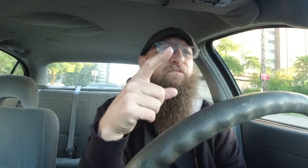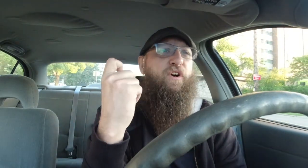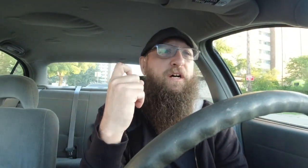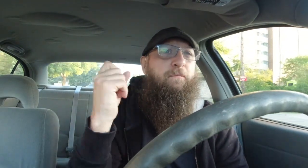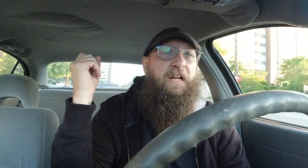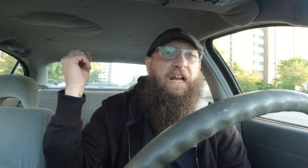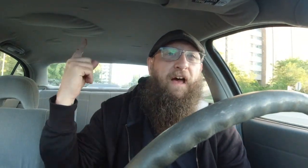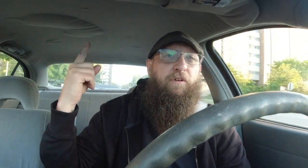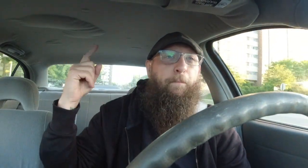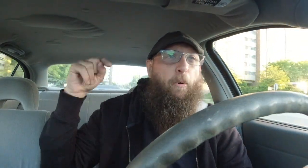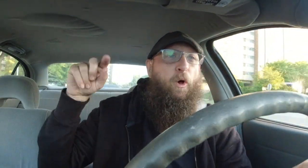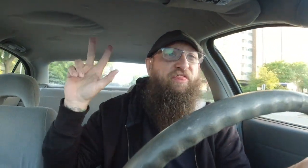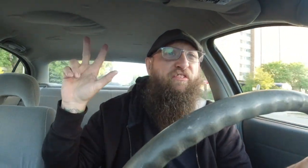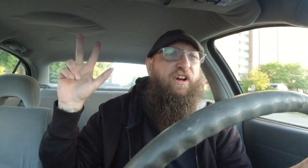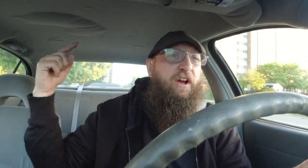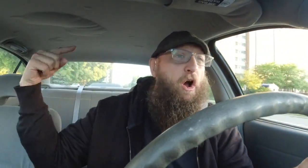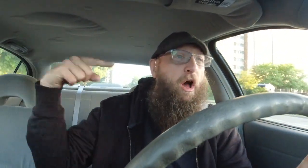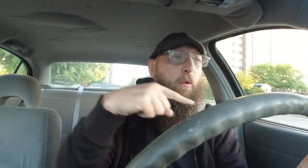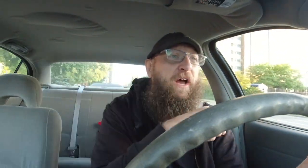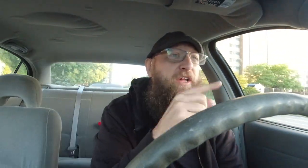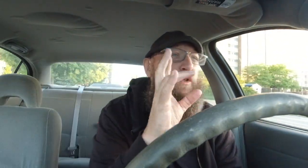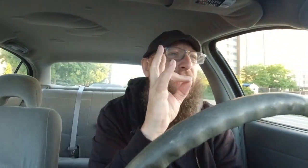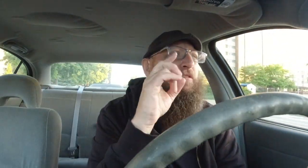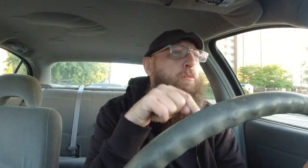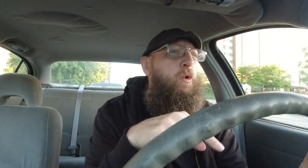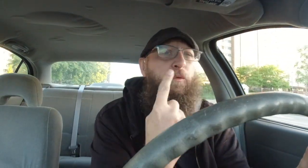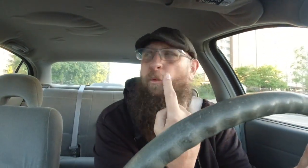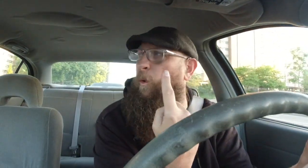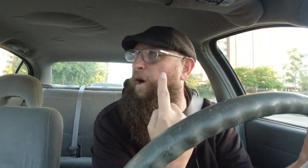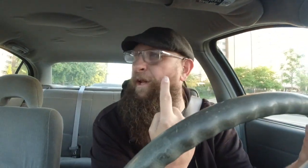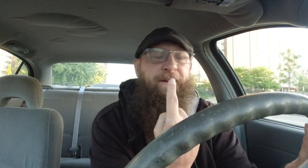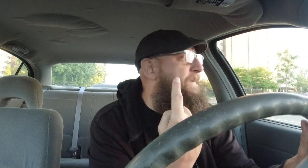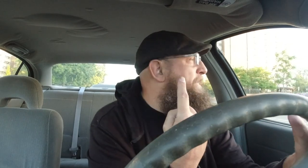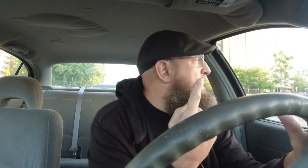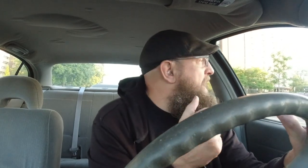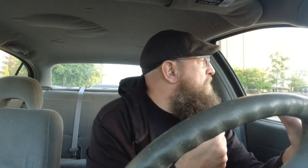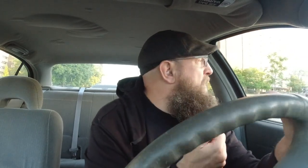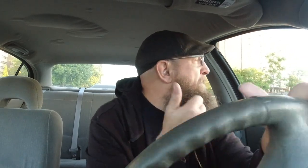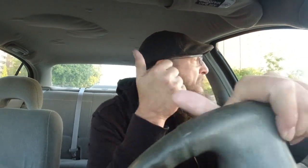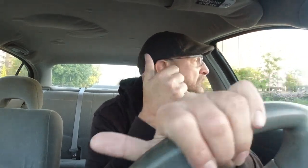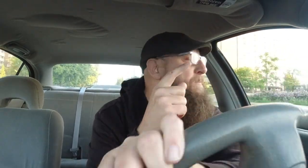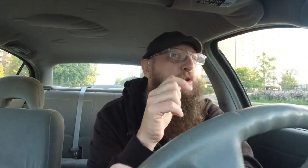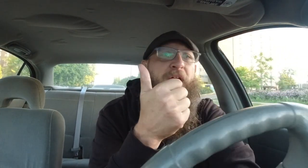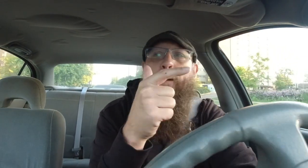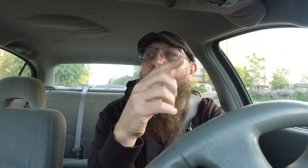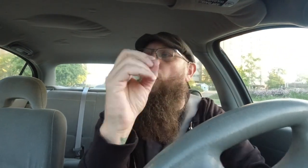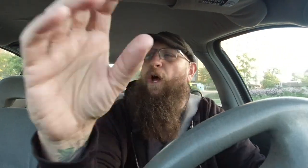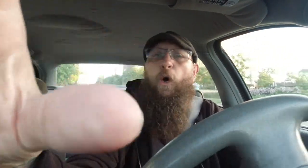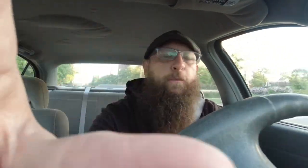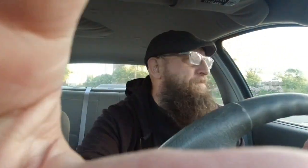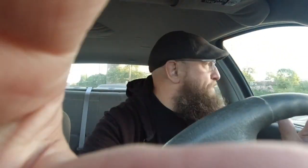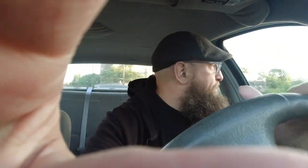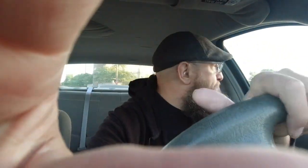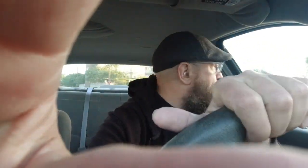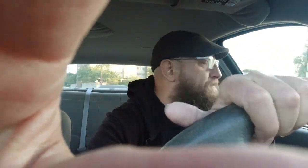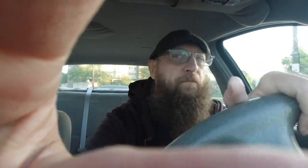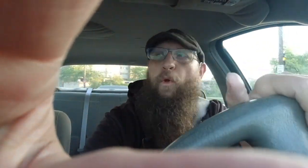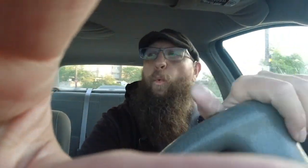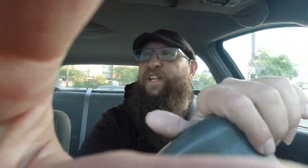from 11.3 all the way to 7.1 and then when you buck up to 10.0 which